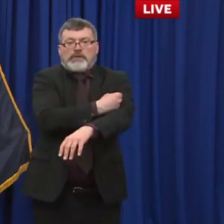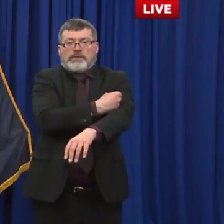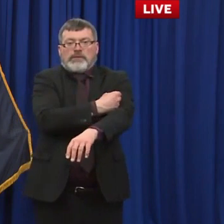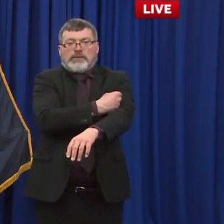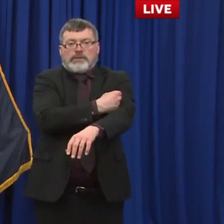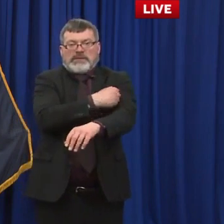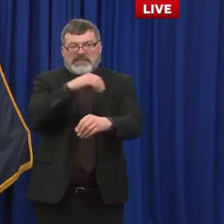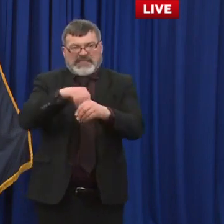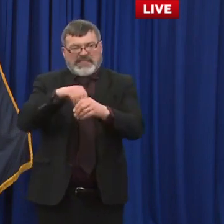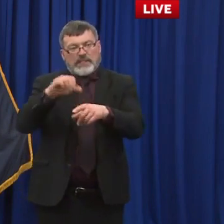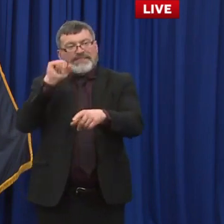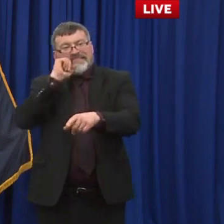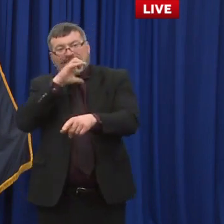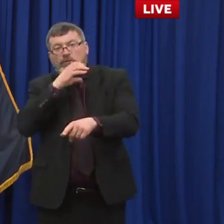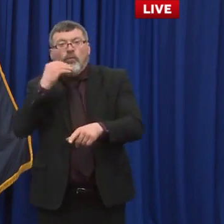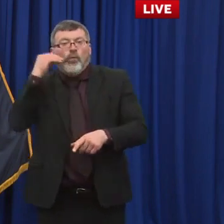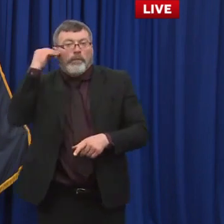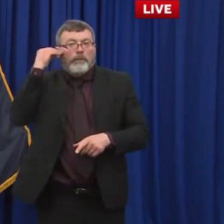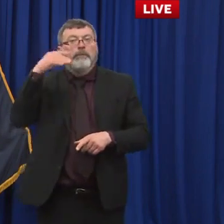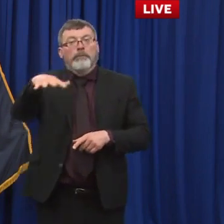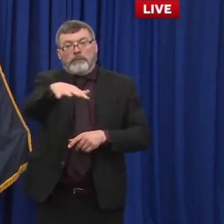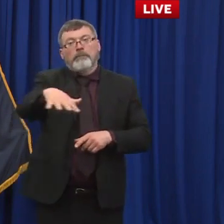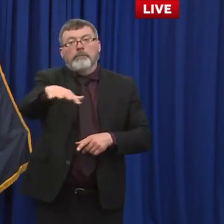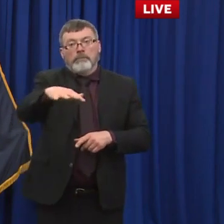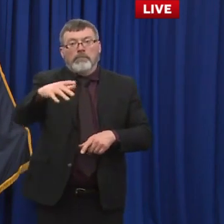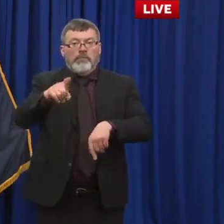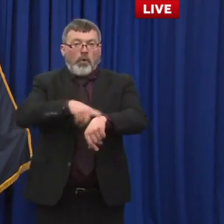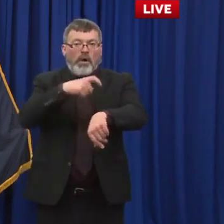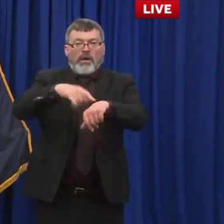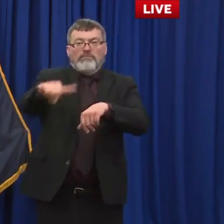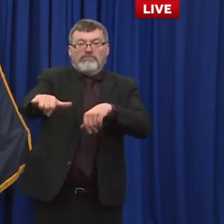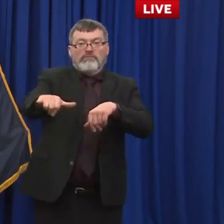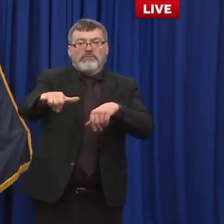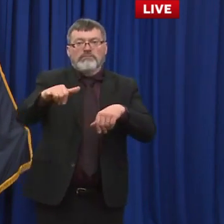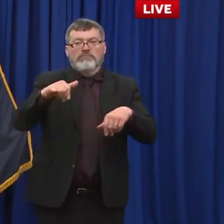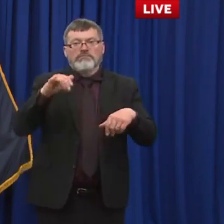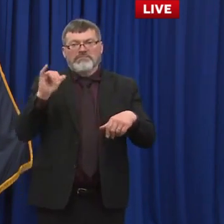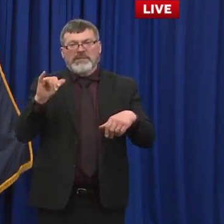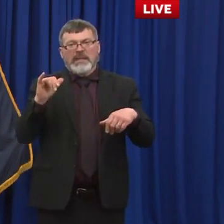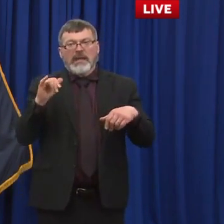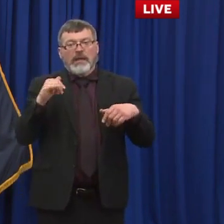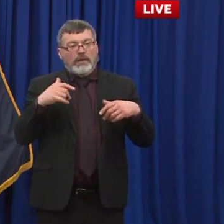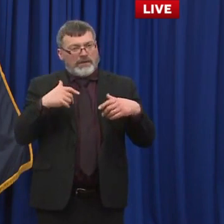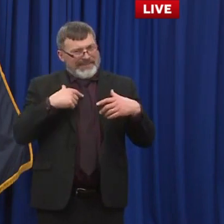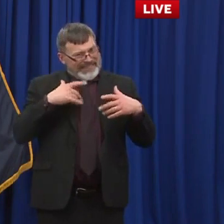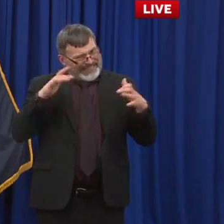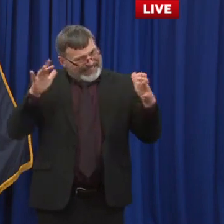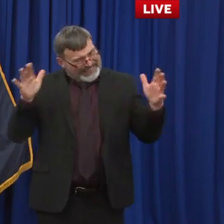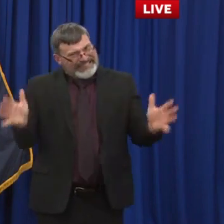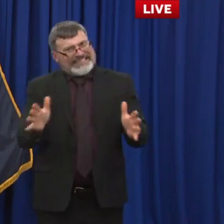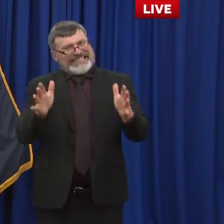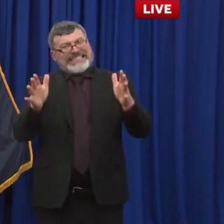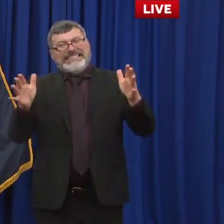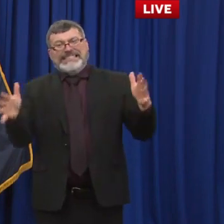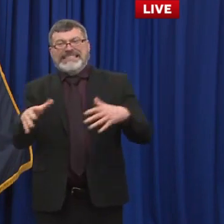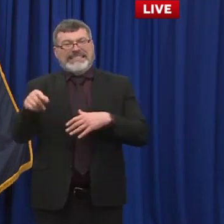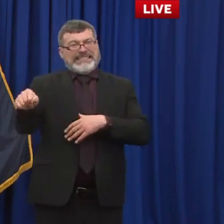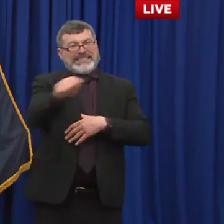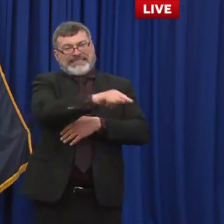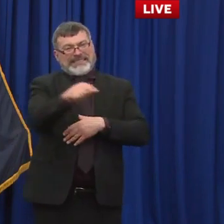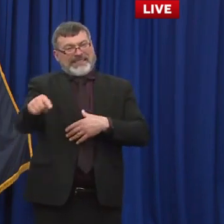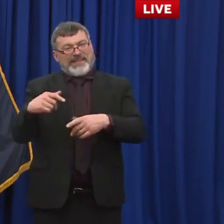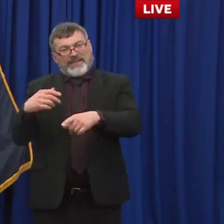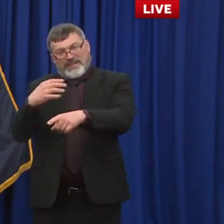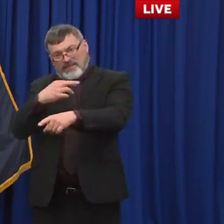residents and staff to be able to access vaccine the way that they can access that vaccine is through our state programs and our partnerships with